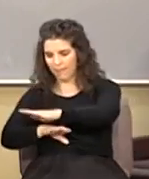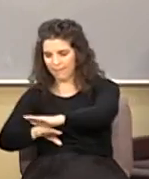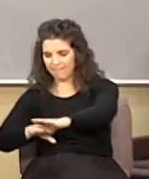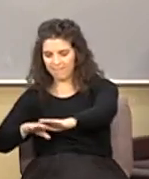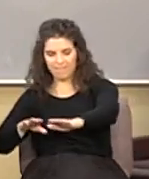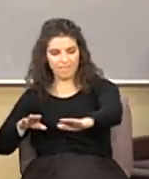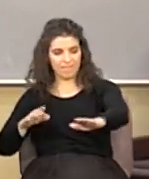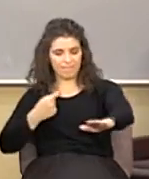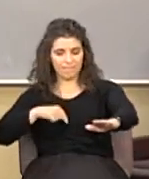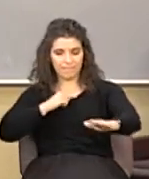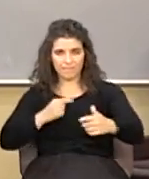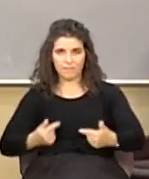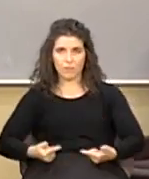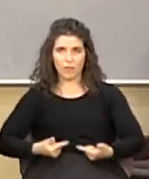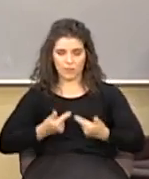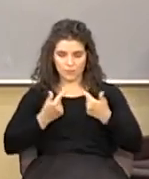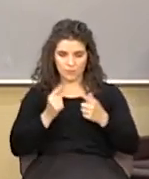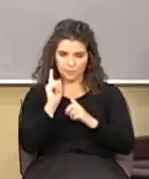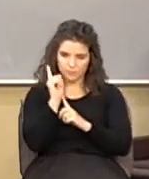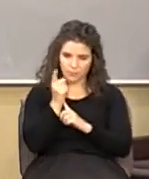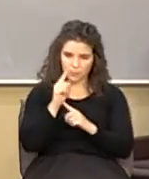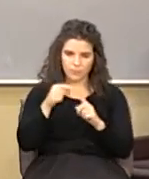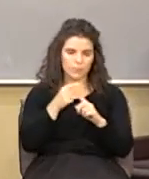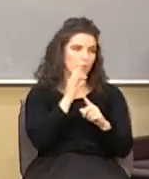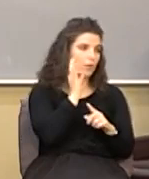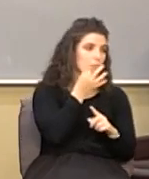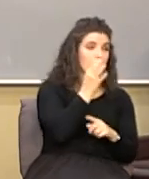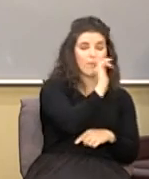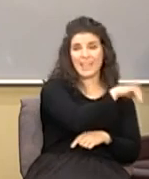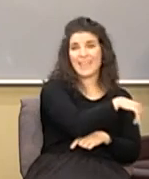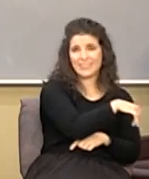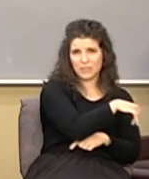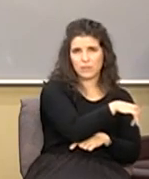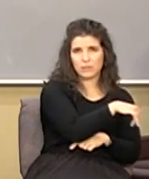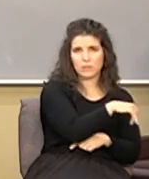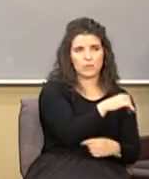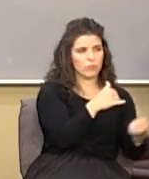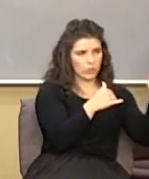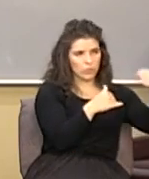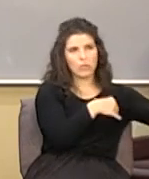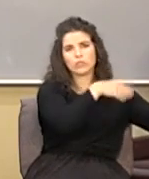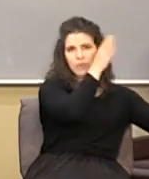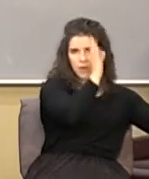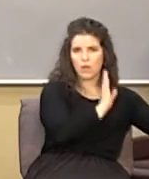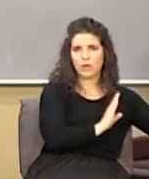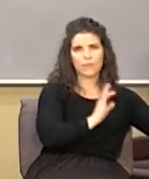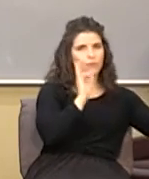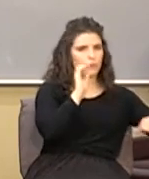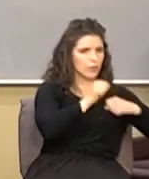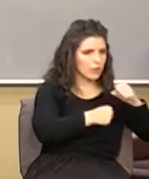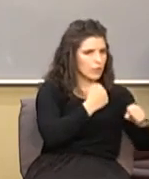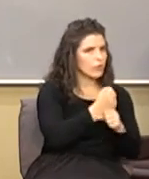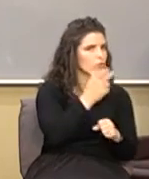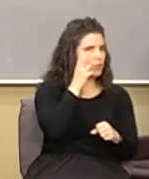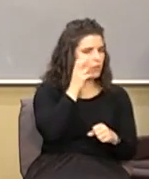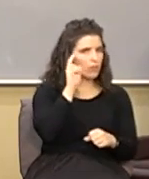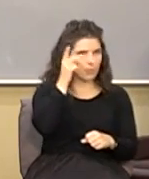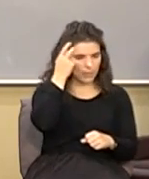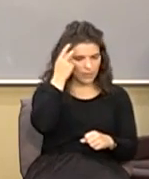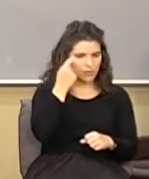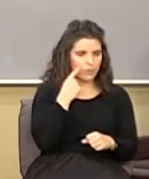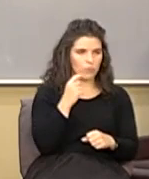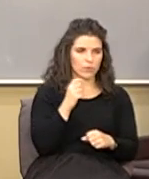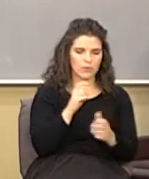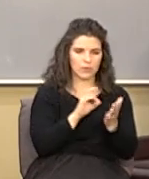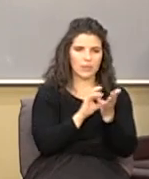and we're living in a moment when the fruit of all that for years you've heard the politicians say we're going to kick the can down